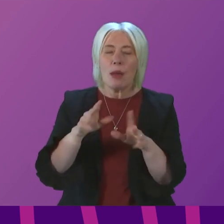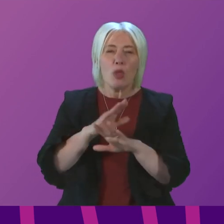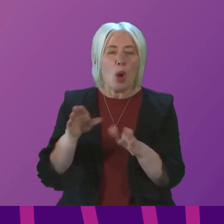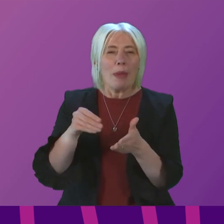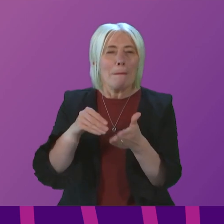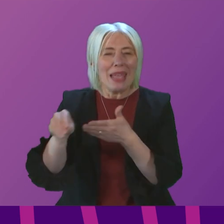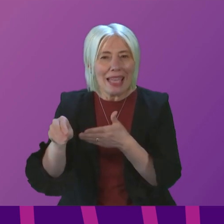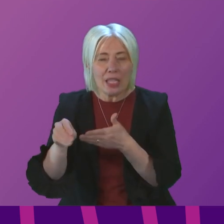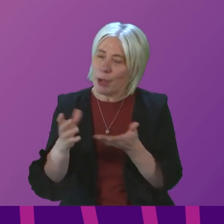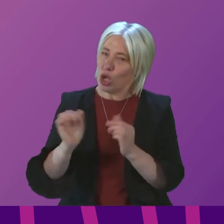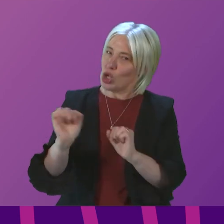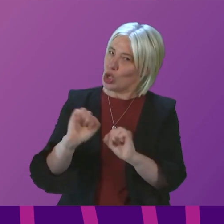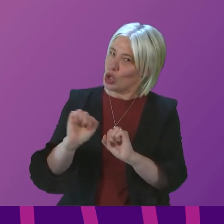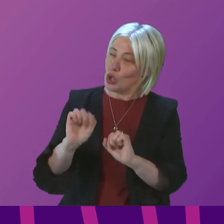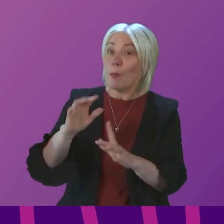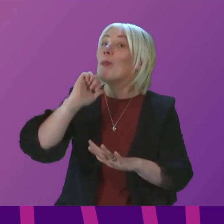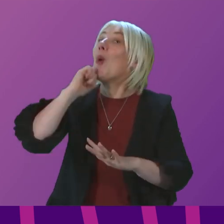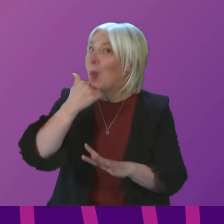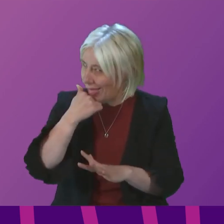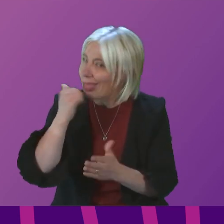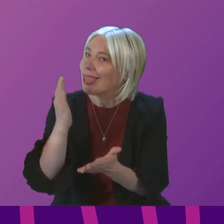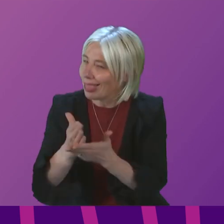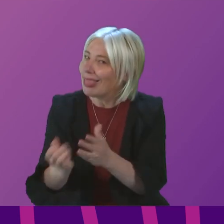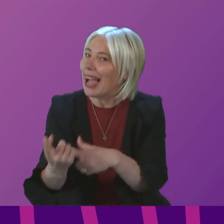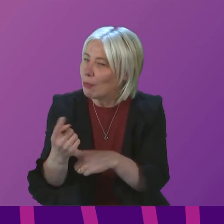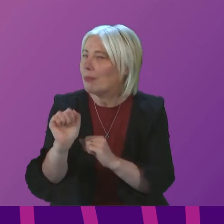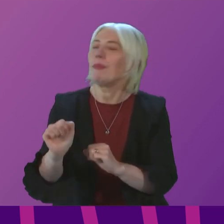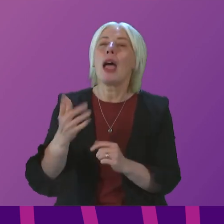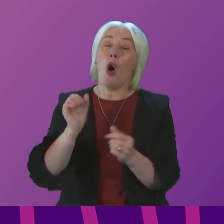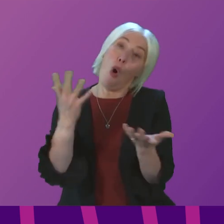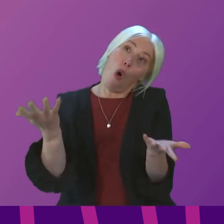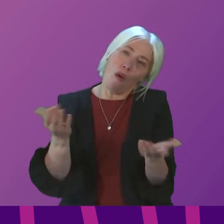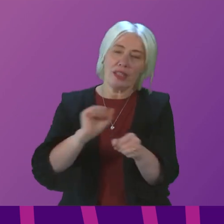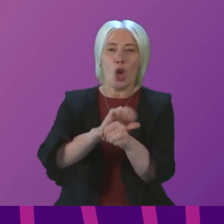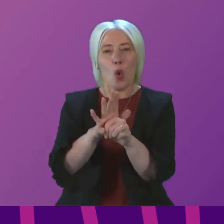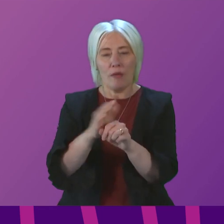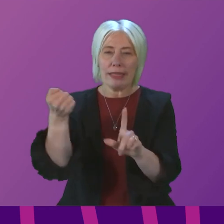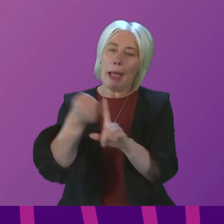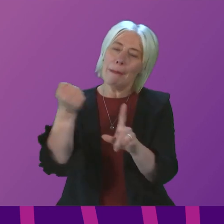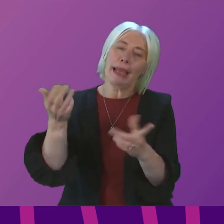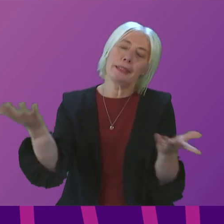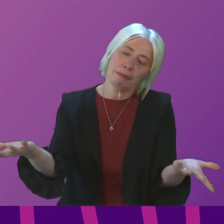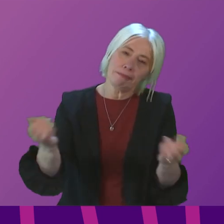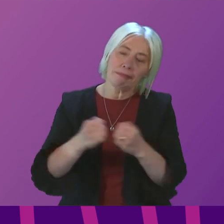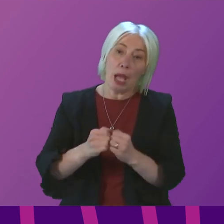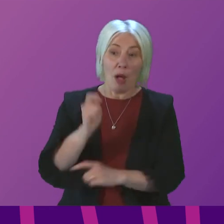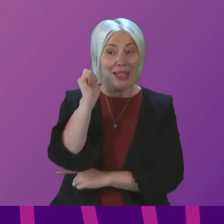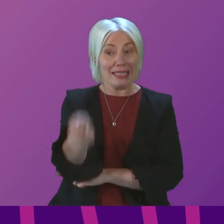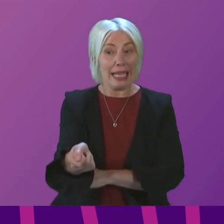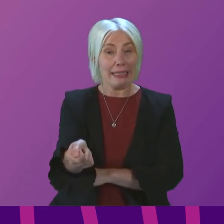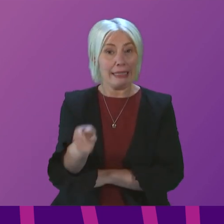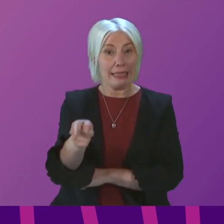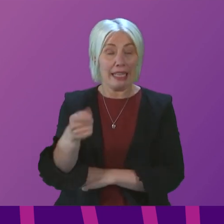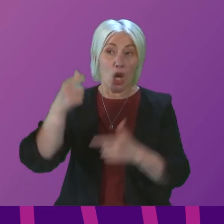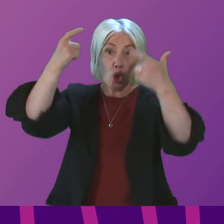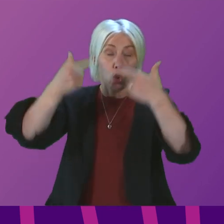that haven't been done, but they will be done. Obviously, there has been a COVID impact on this. But sentencing ultimately is a matter